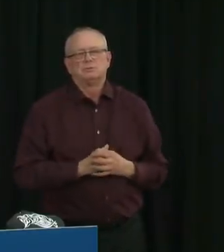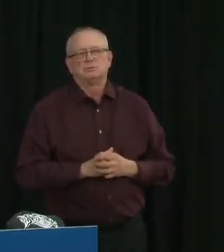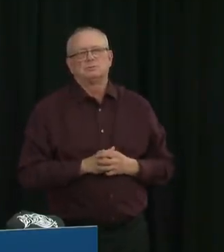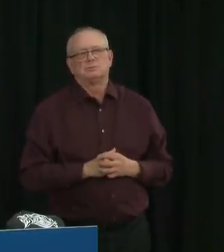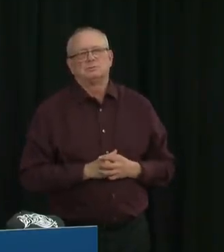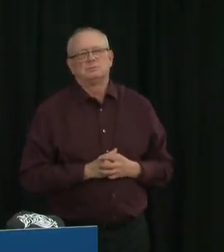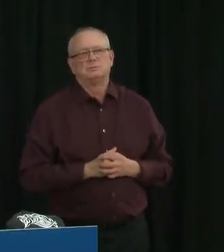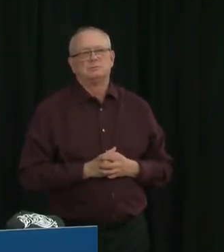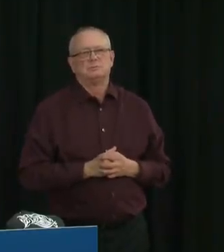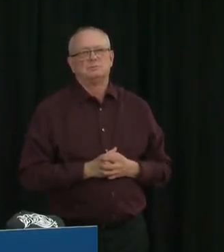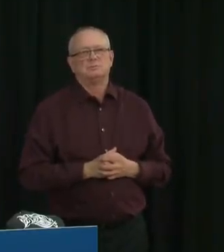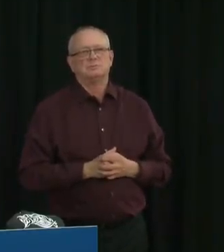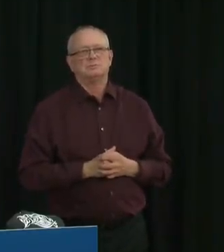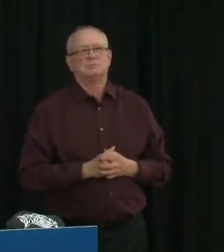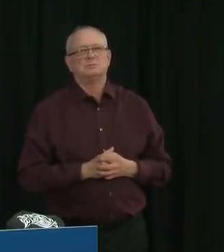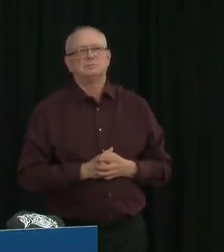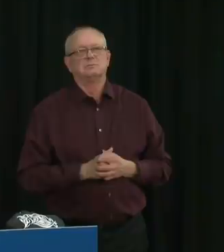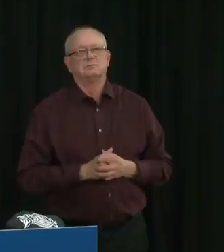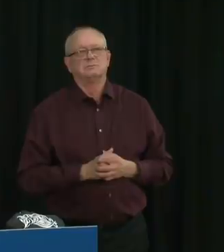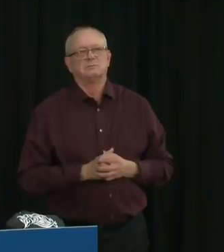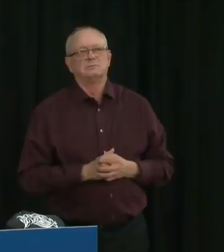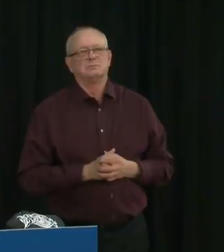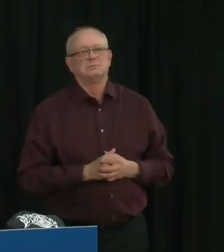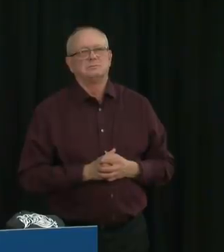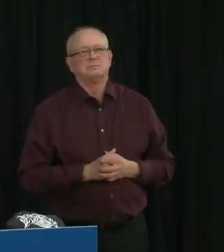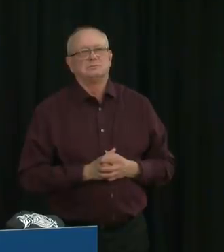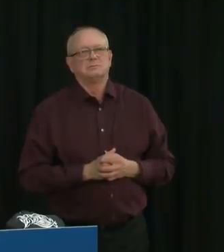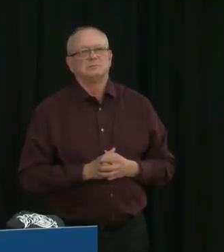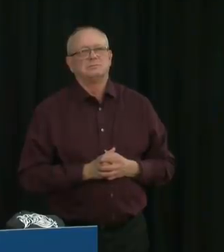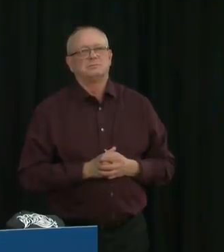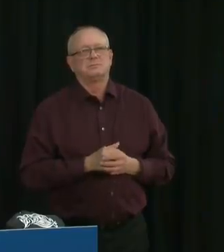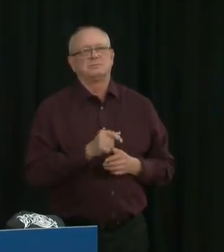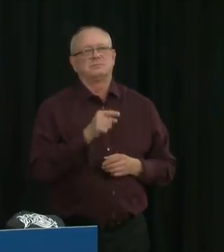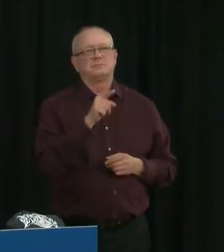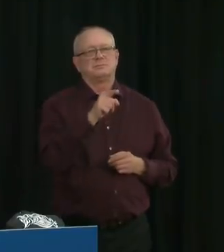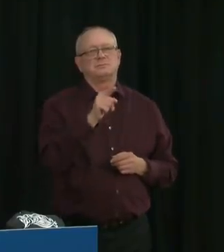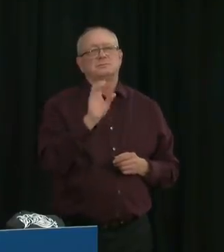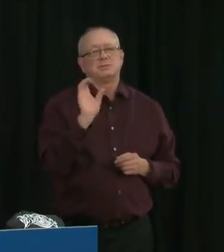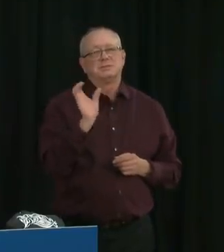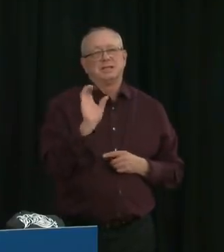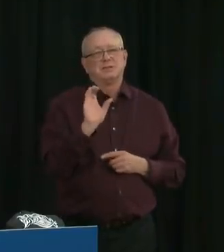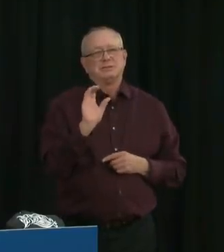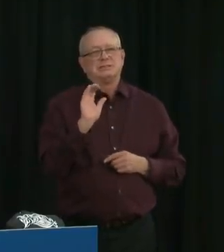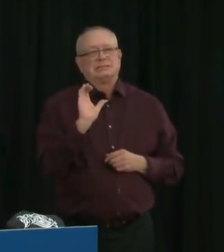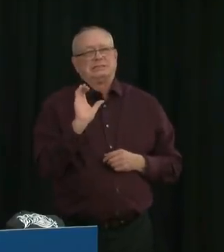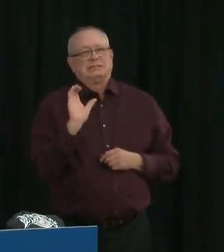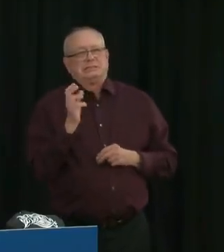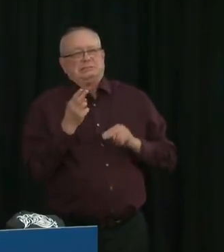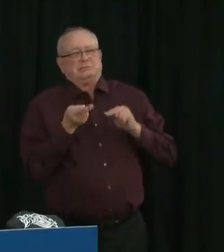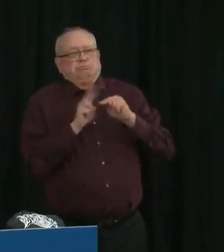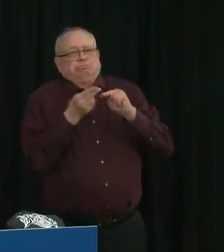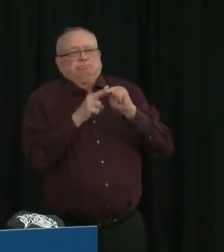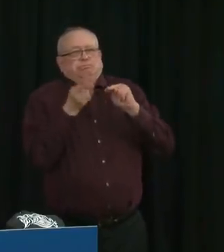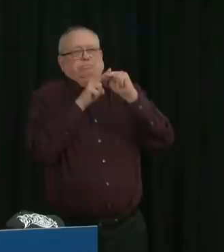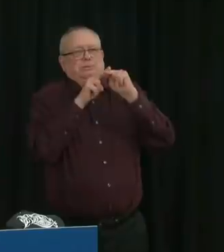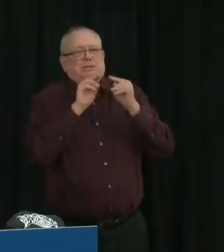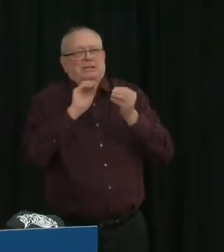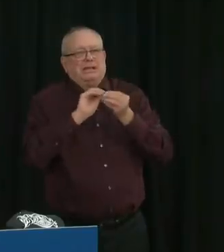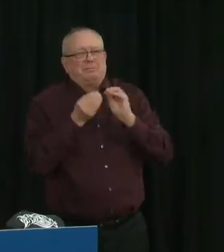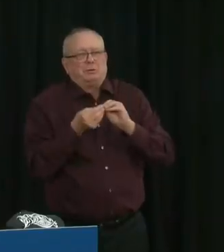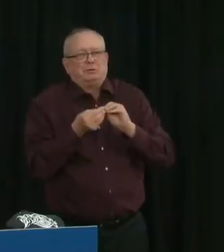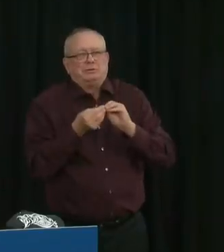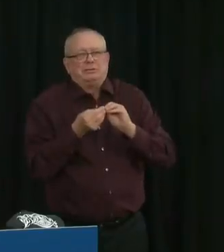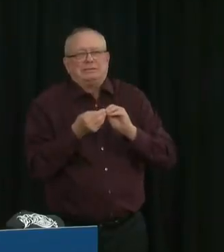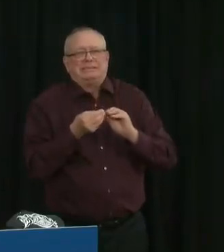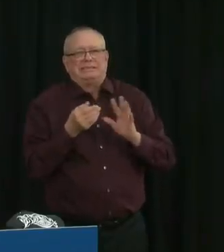Good afternoon, Dr. Henshaw. With Calgary now seeing a surge in cases that seems to be similar to what Edmonton